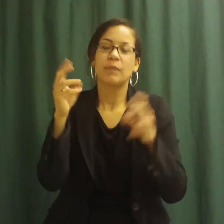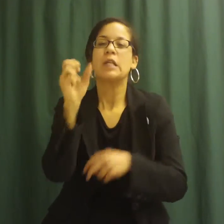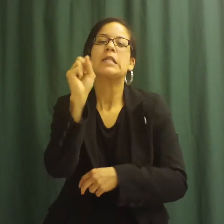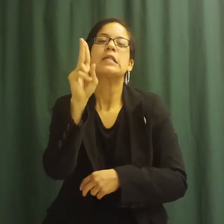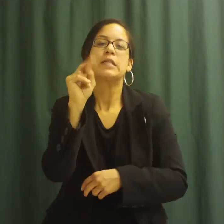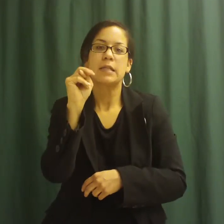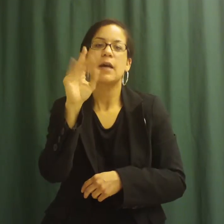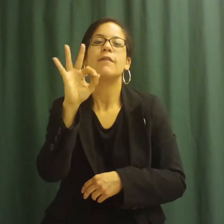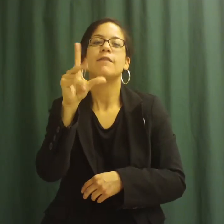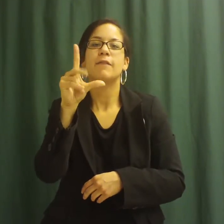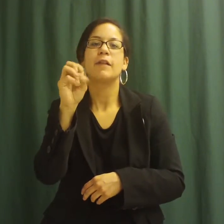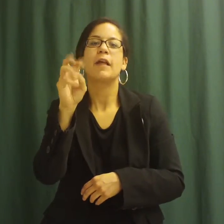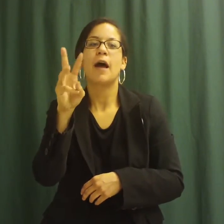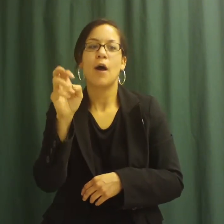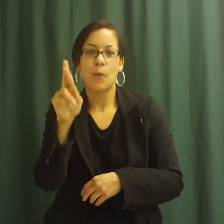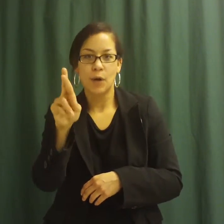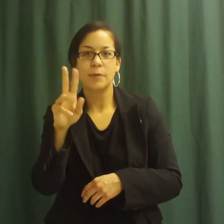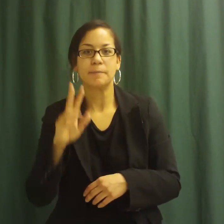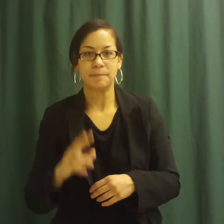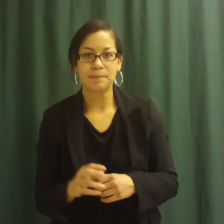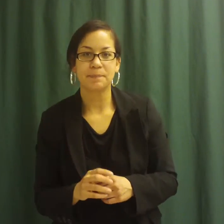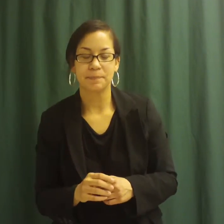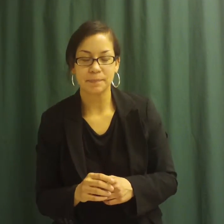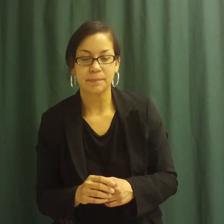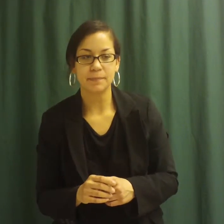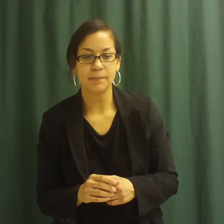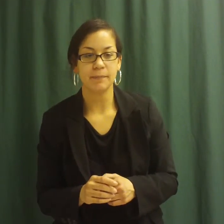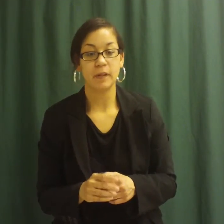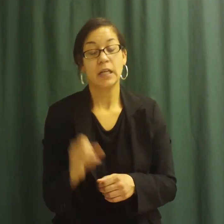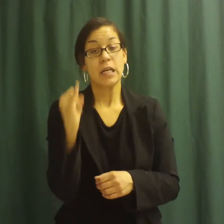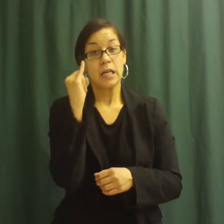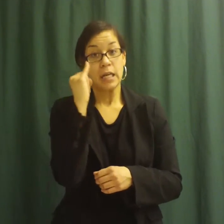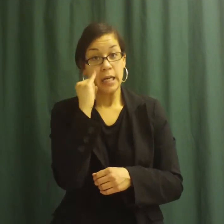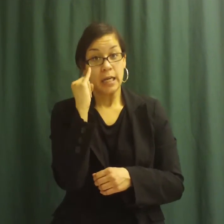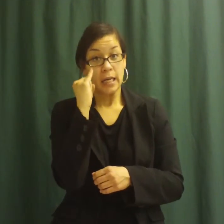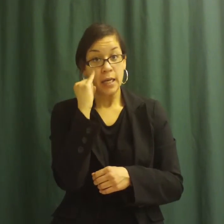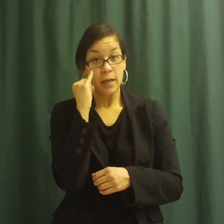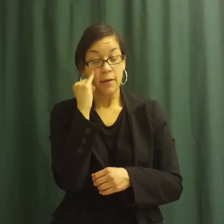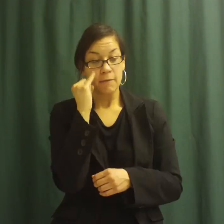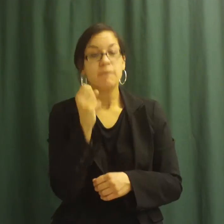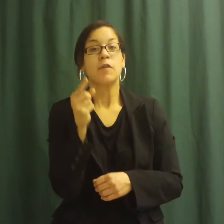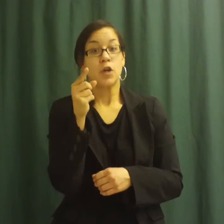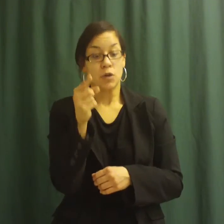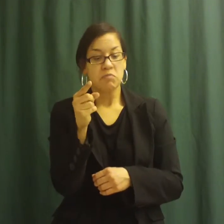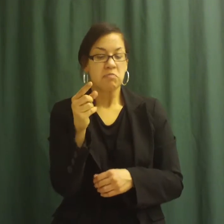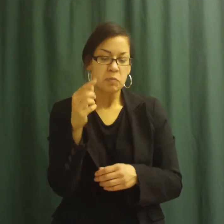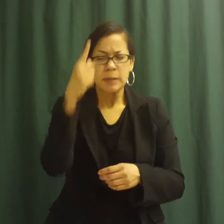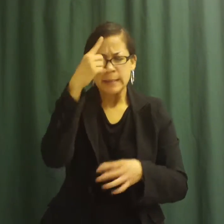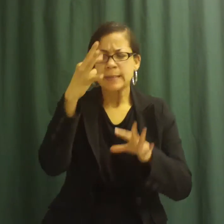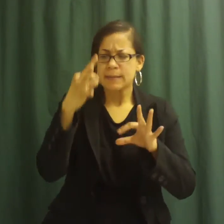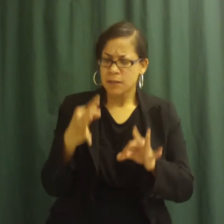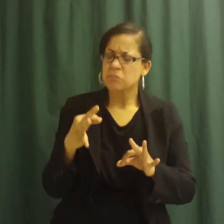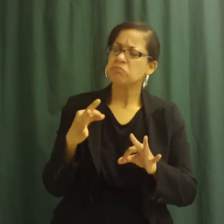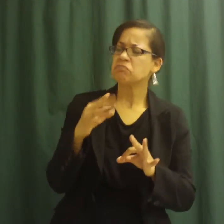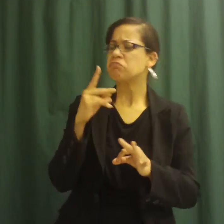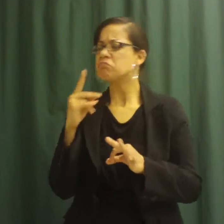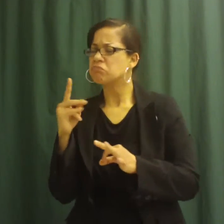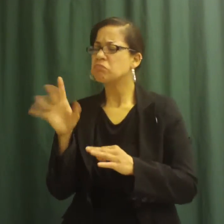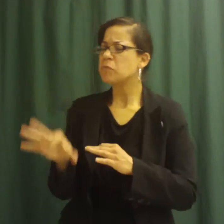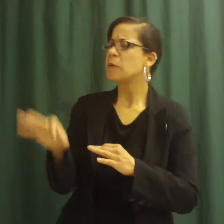If you're going to try to pick a sunflower, make sure you bring a parent with you so that you're safe from